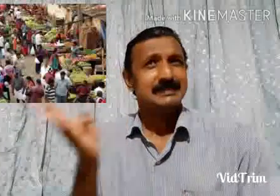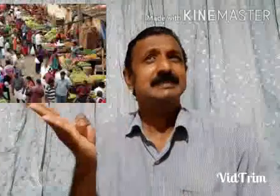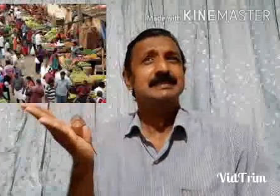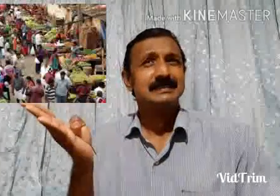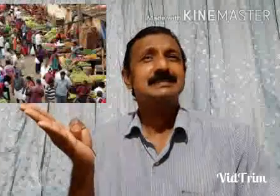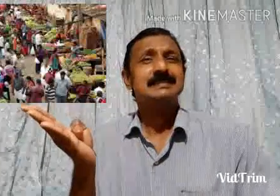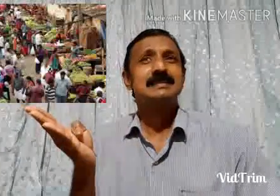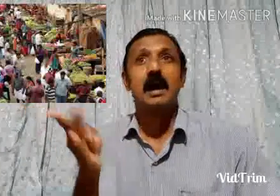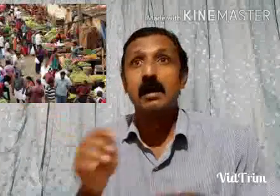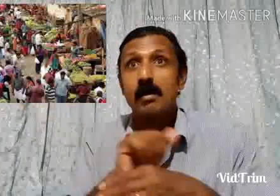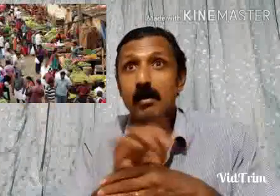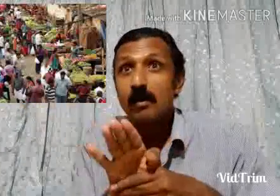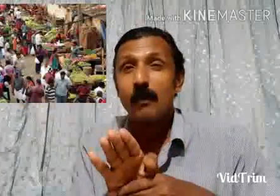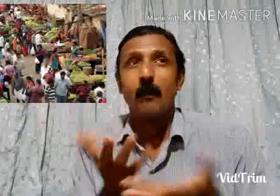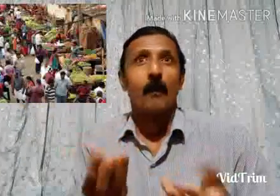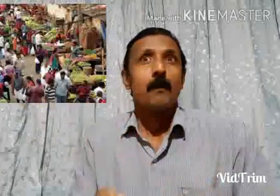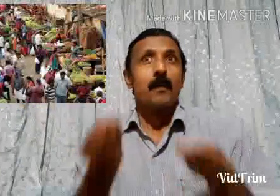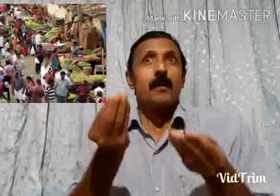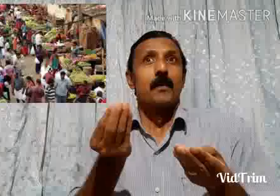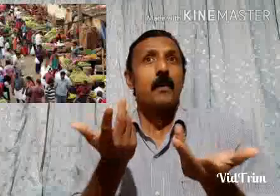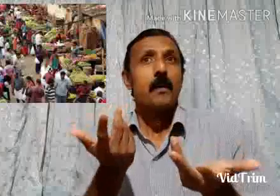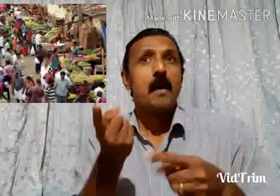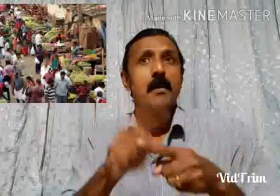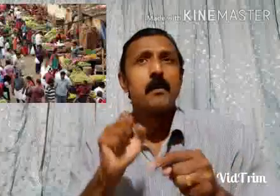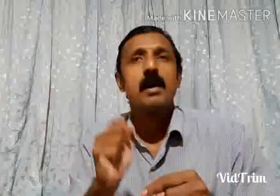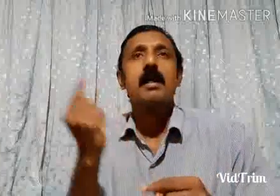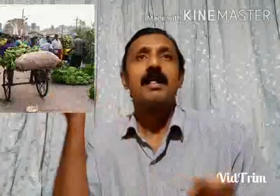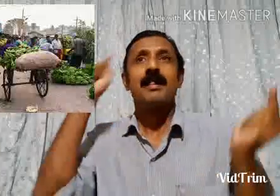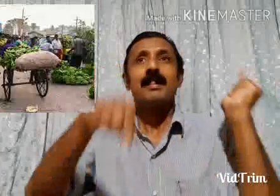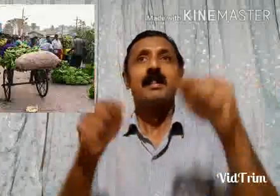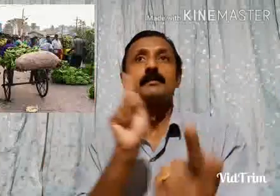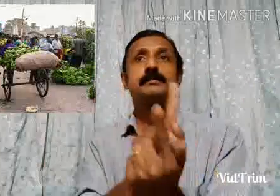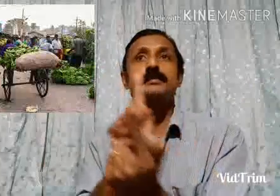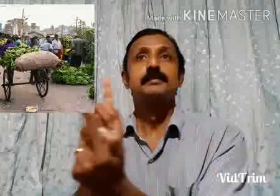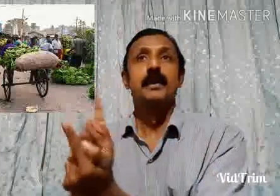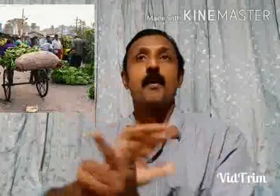I haven't of much. know but you're I'm sure you've